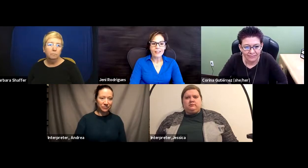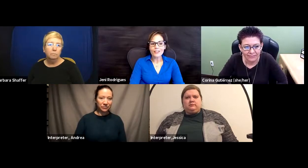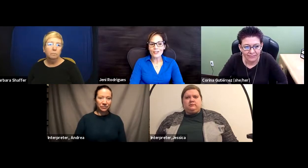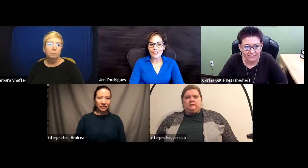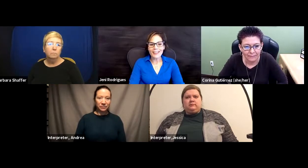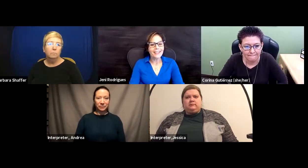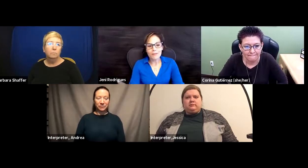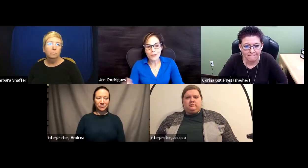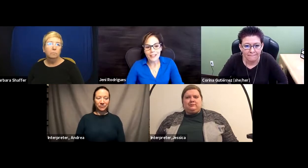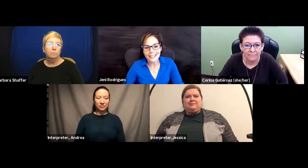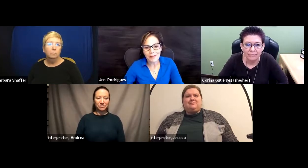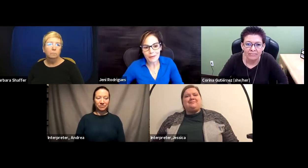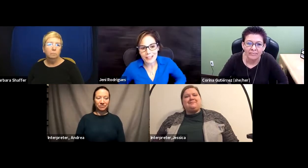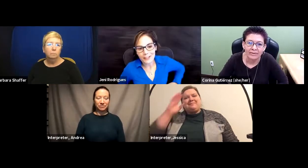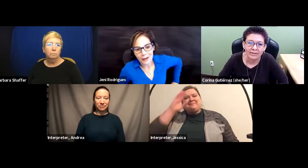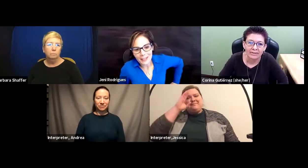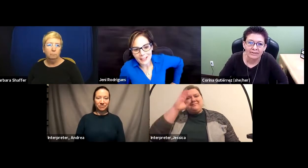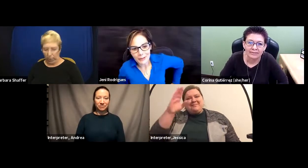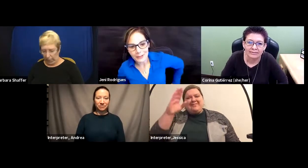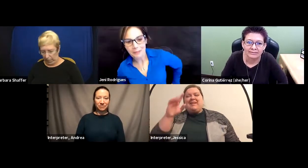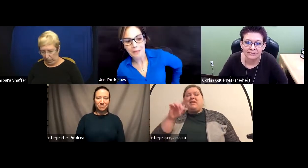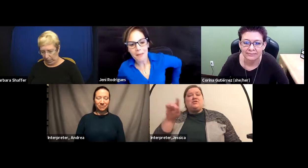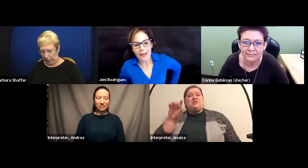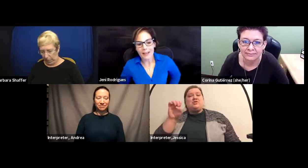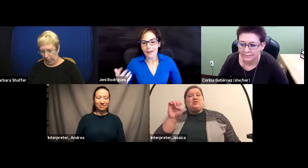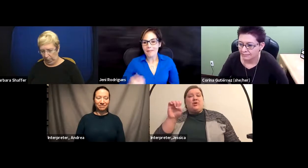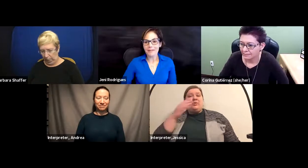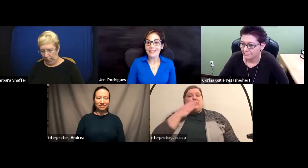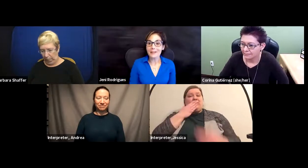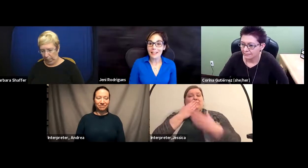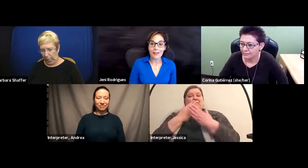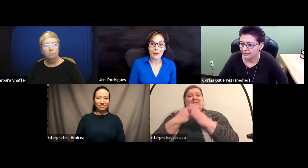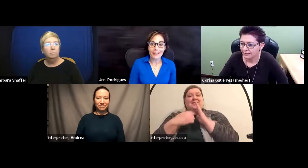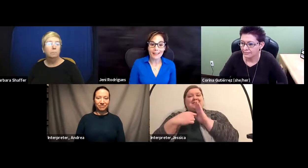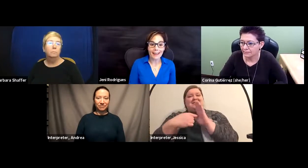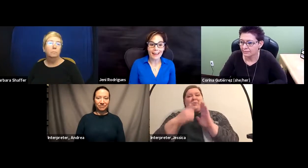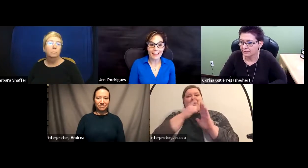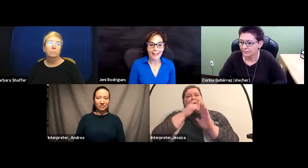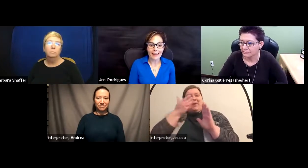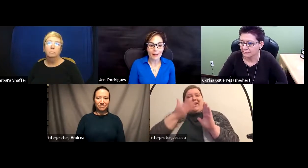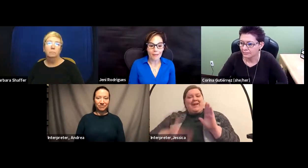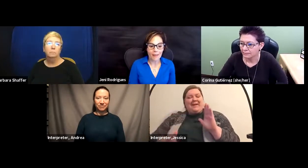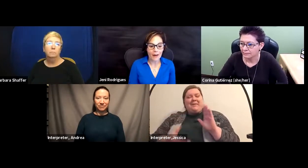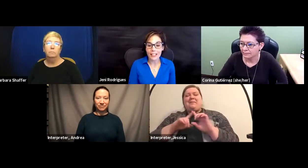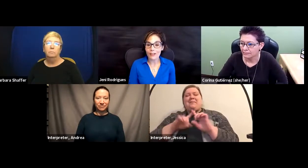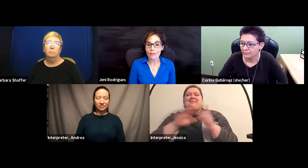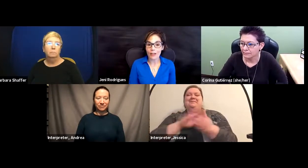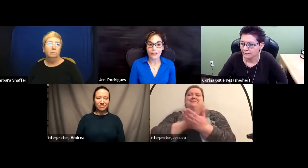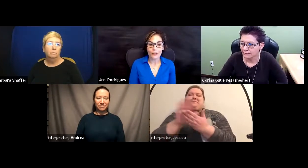Sure. think Zoe did a great job introducing me. But nice to meet everyone. I am out here in Rochester,